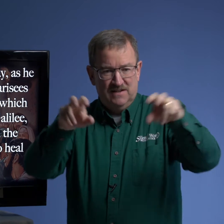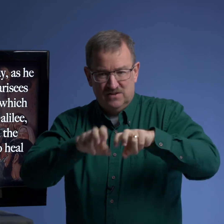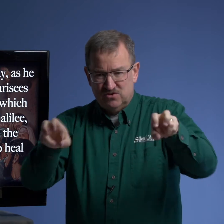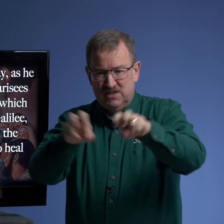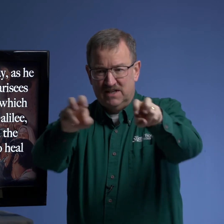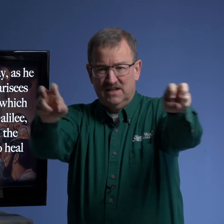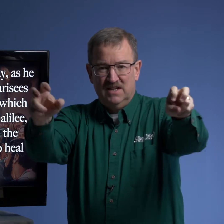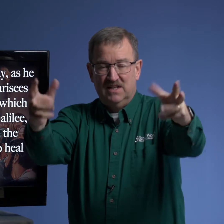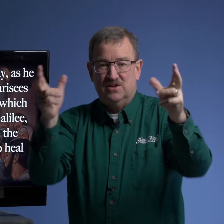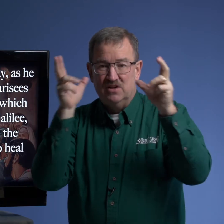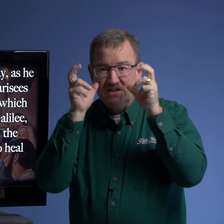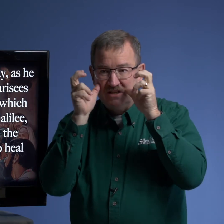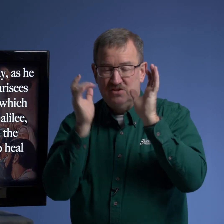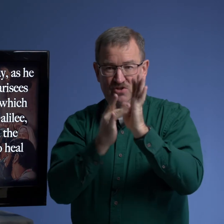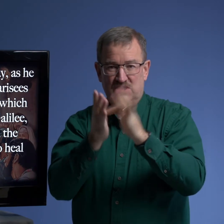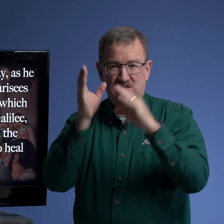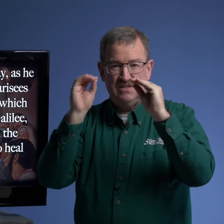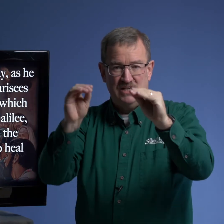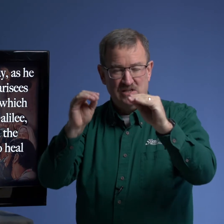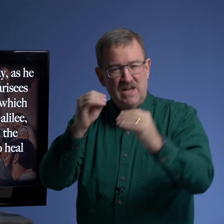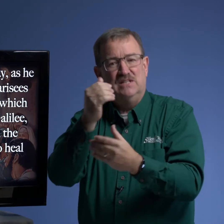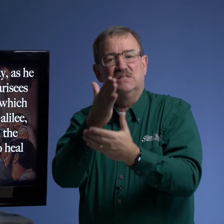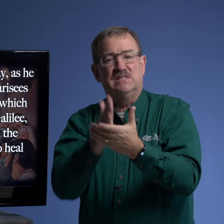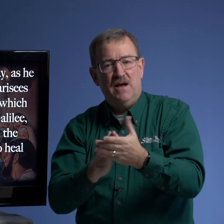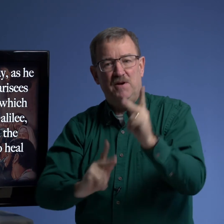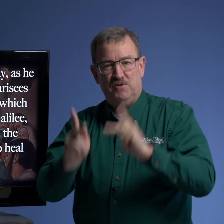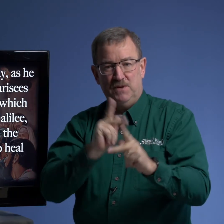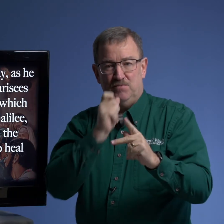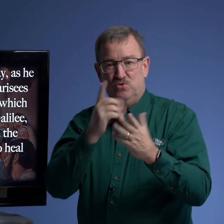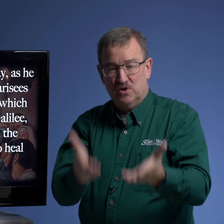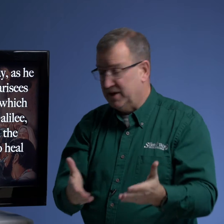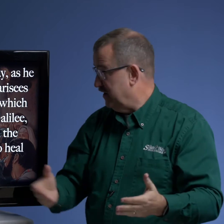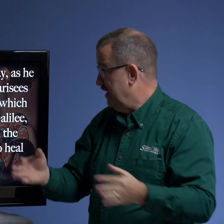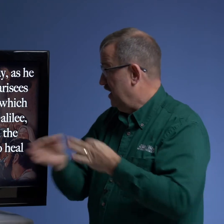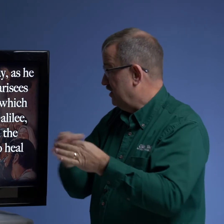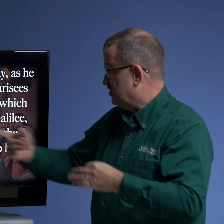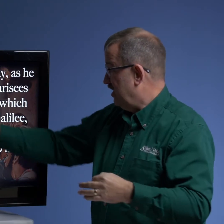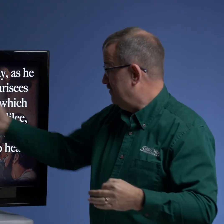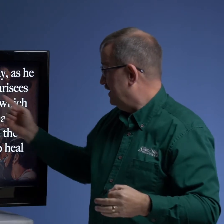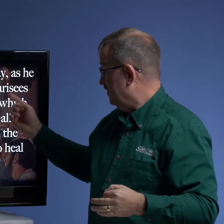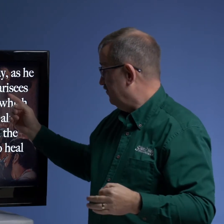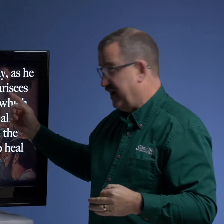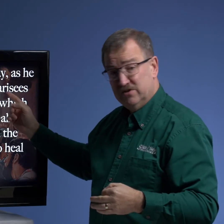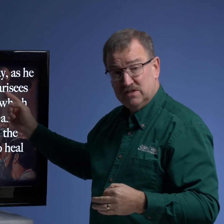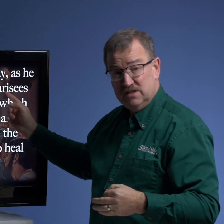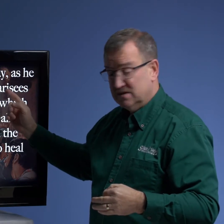they're sitting they're listening to jesus teach and some of the people who are there are described here they're pharisees